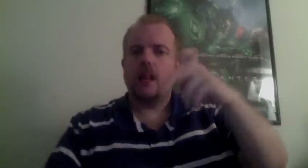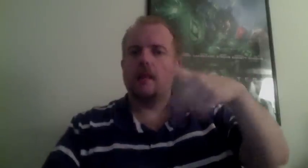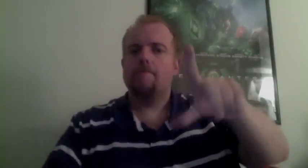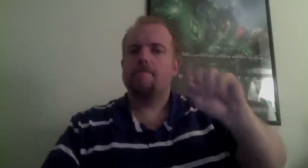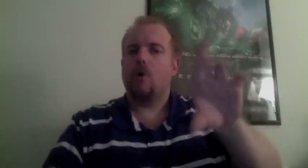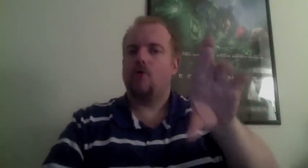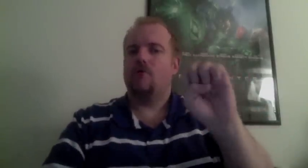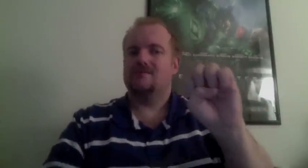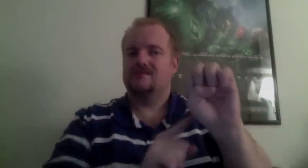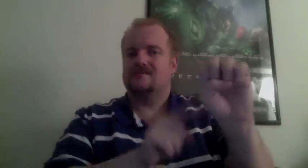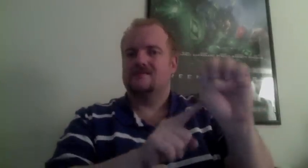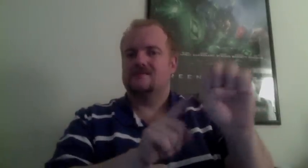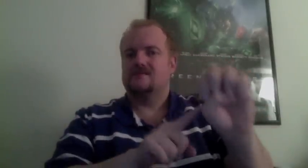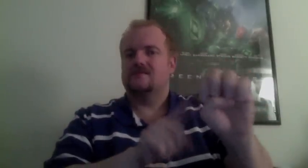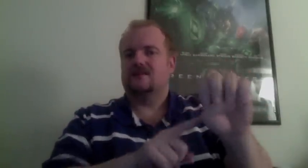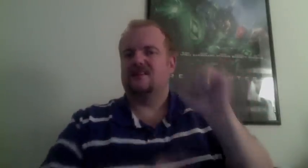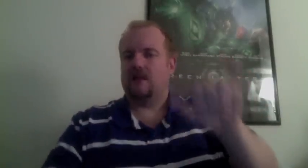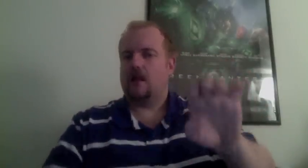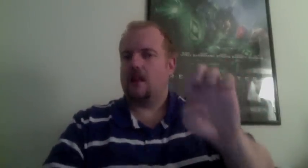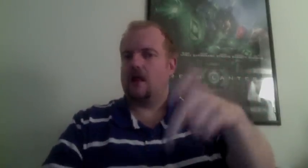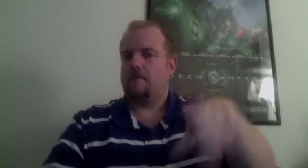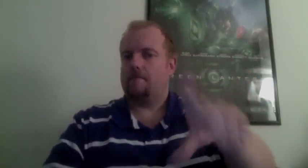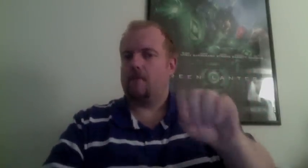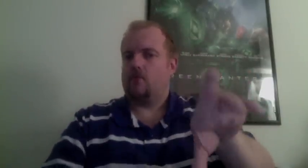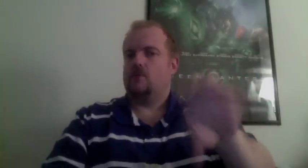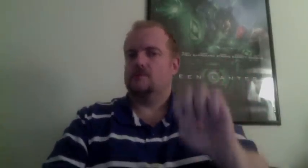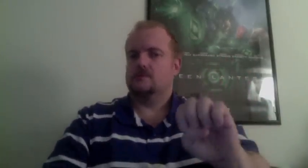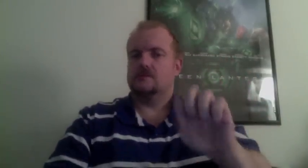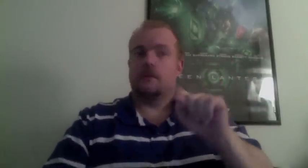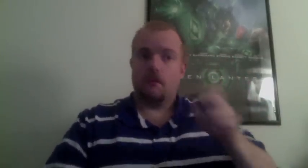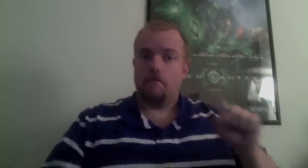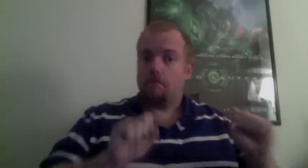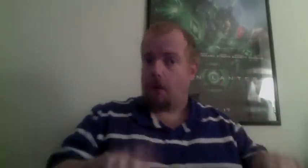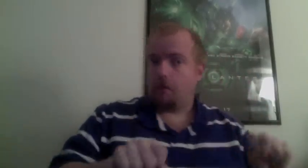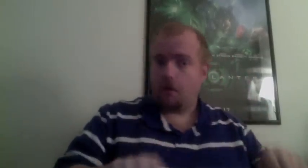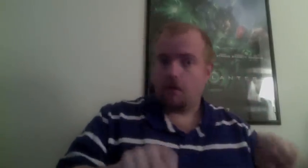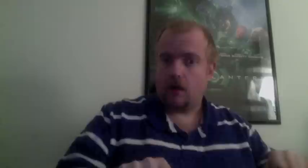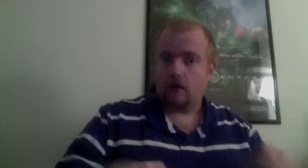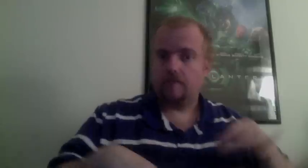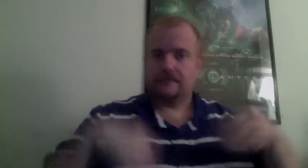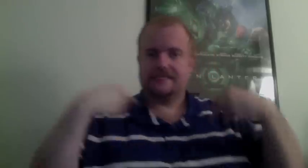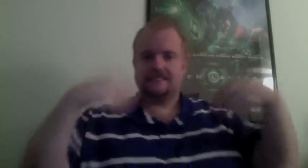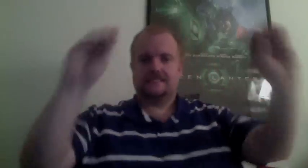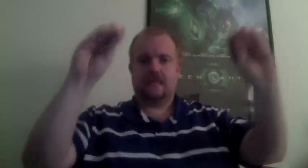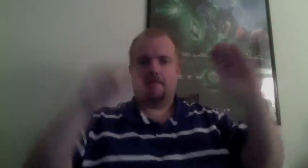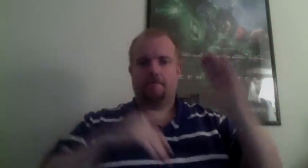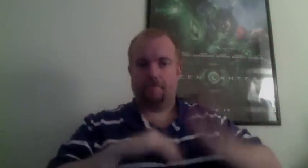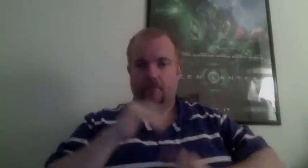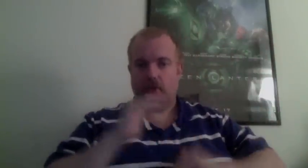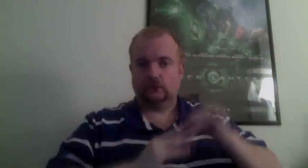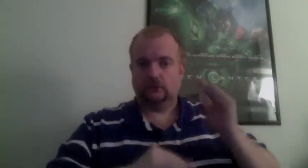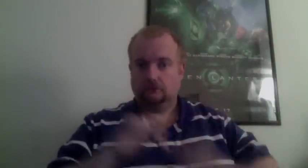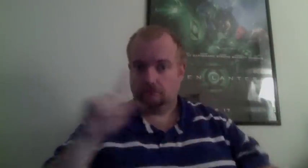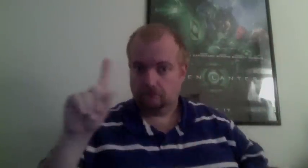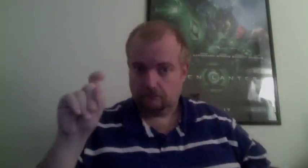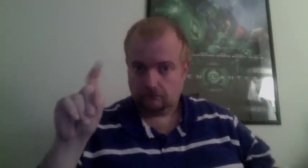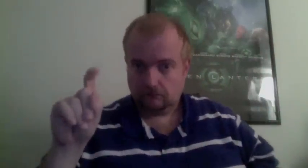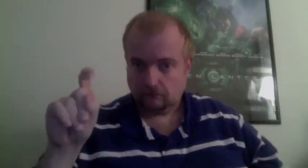to operate, that is their superiority. To remain a superpower, the U.S. needs to constantly